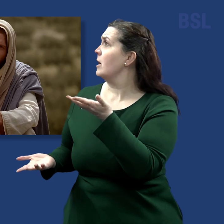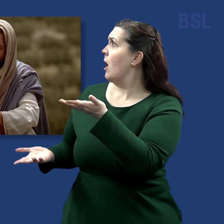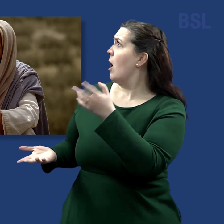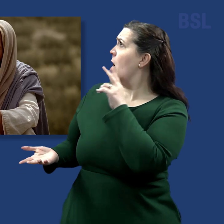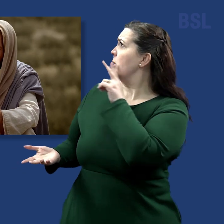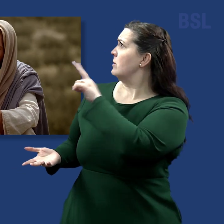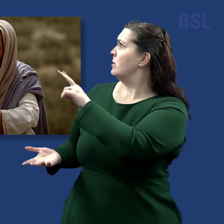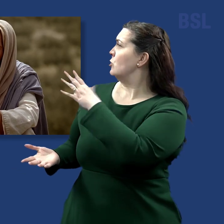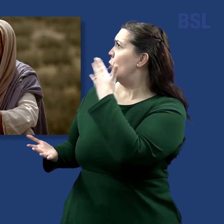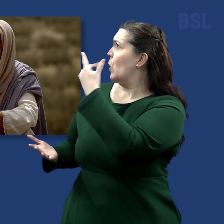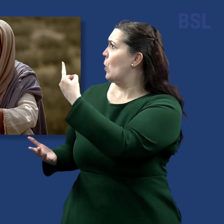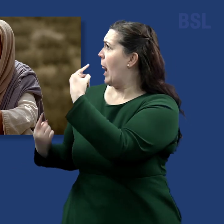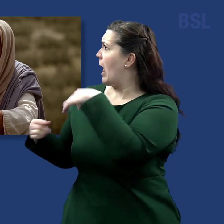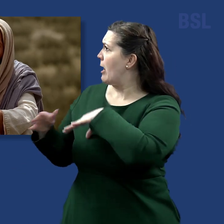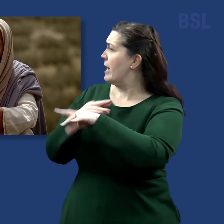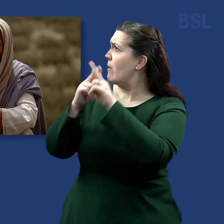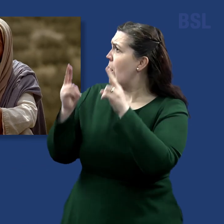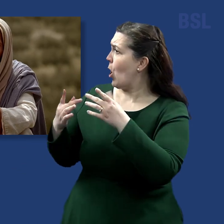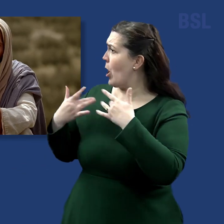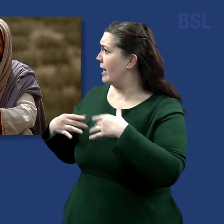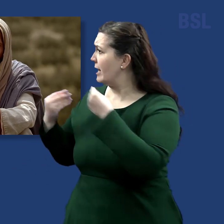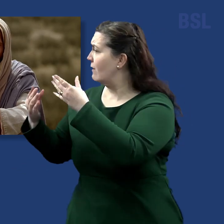Whence are we thee a stranger, and took thee in? Or naked, and clothed thee?